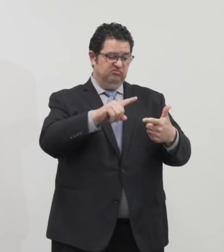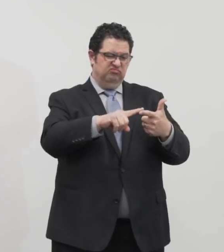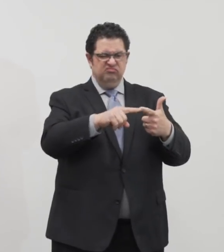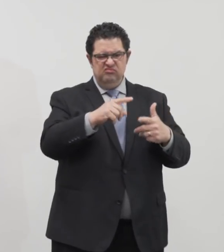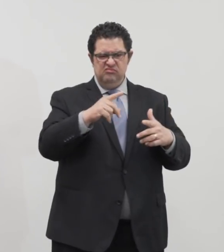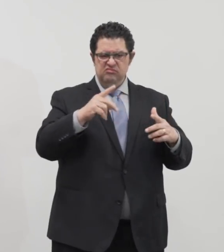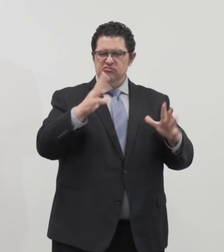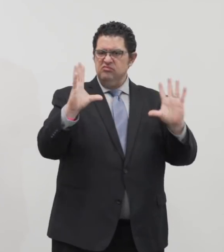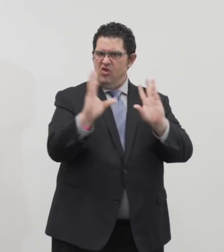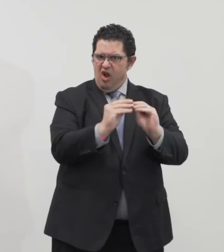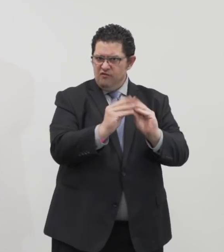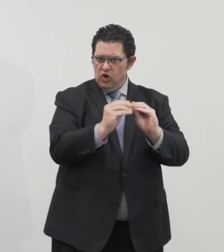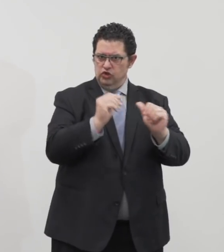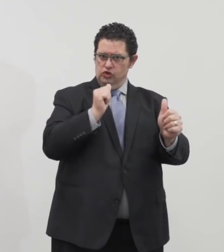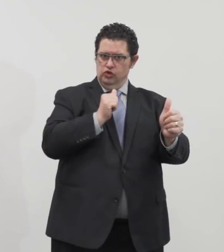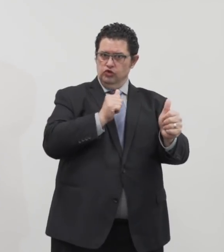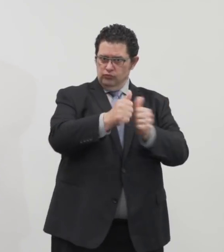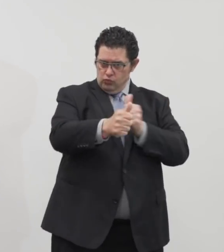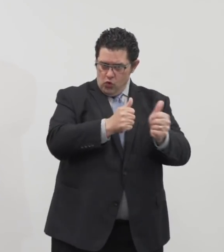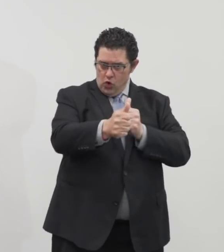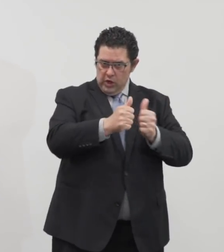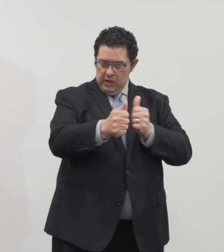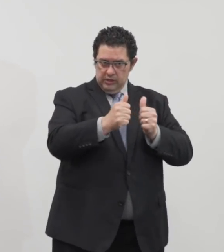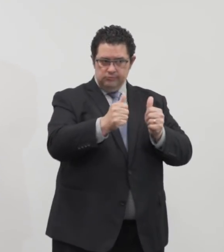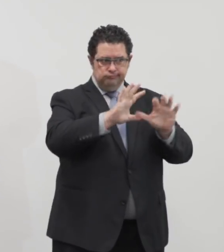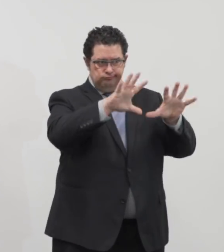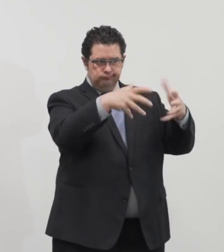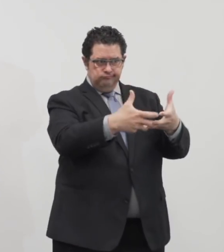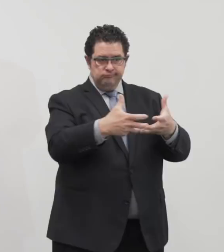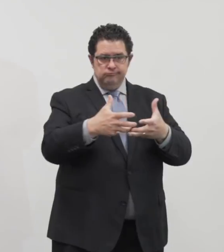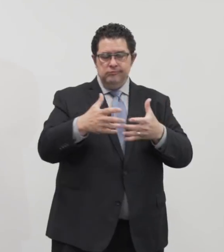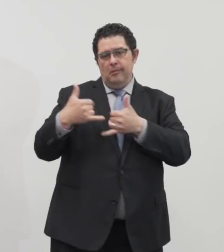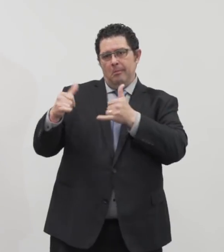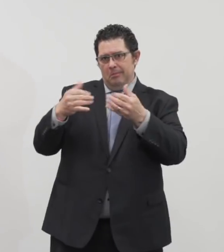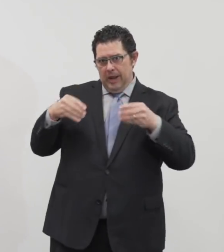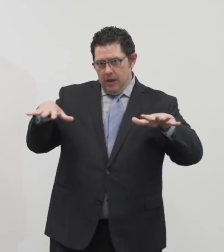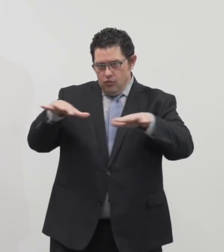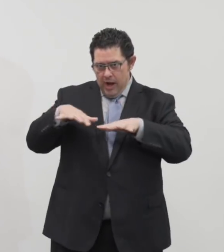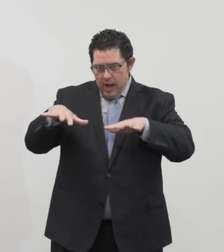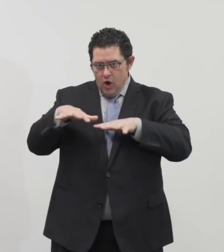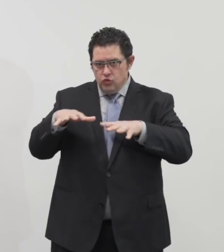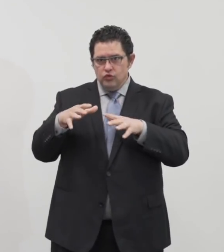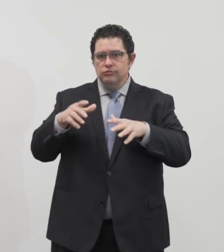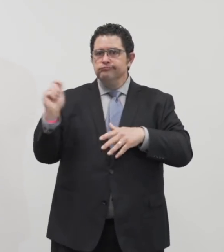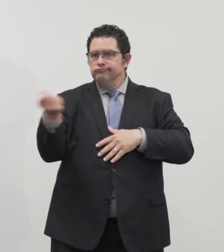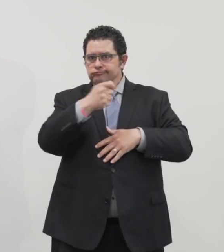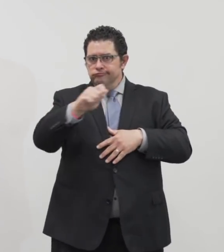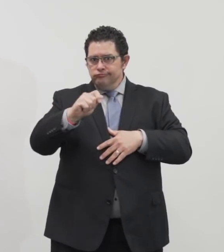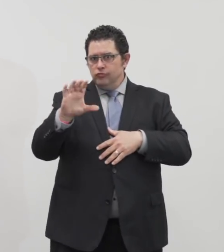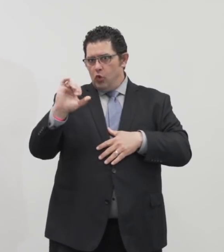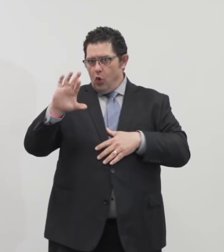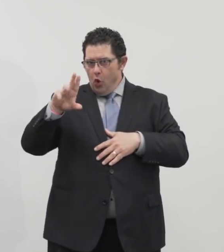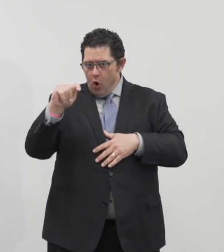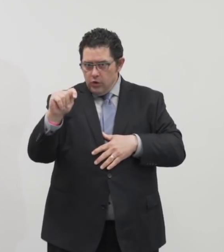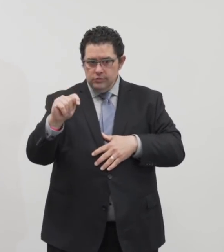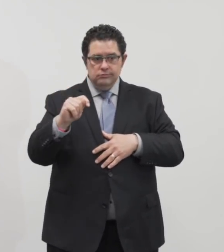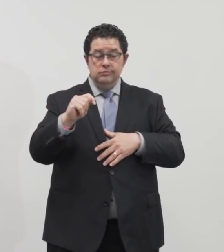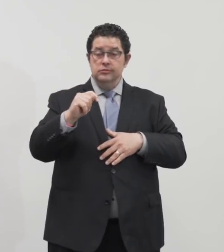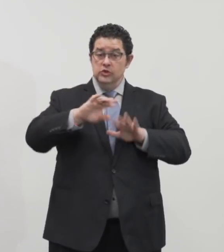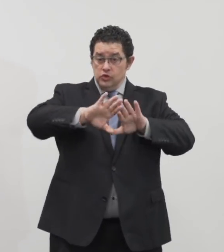sporting venues, sports courts and playgrounds, public indoor and outdoor pools,